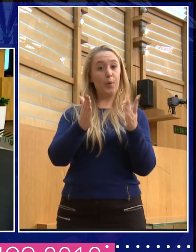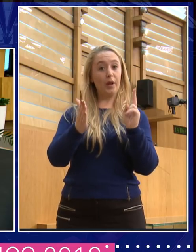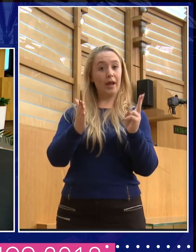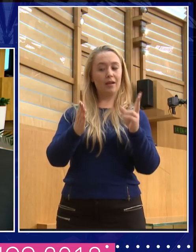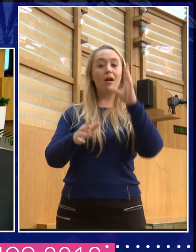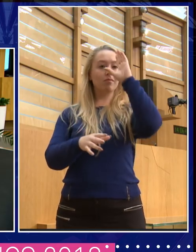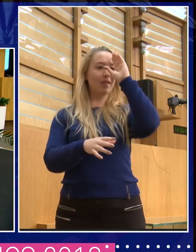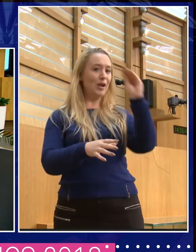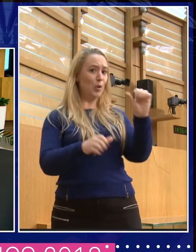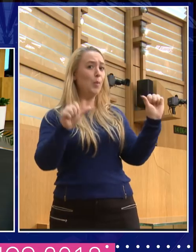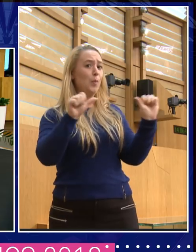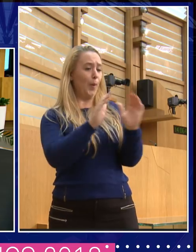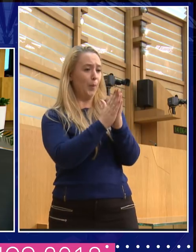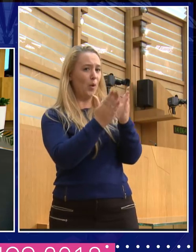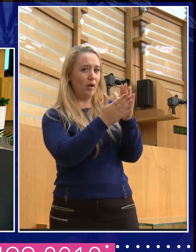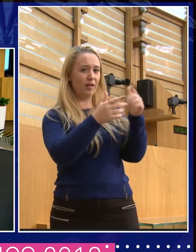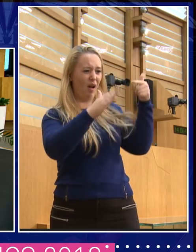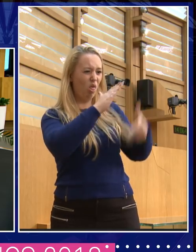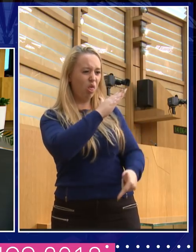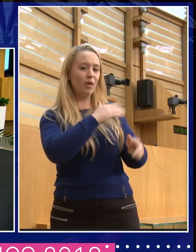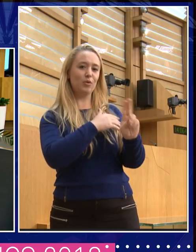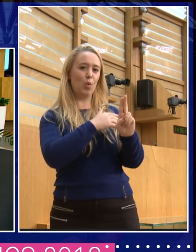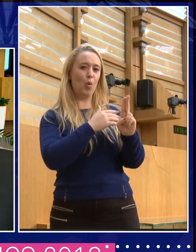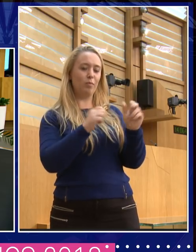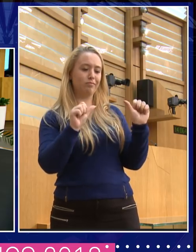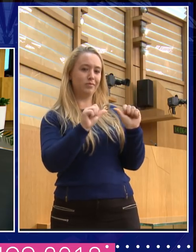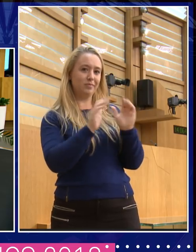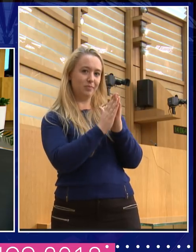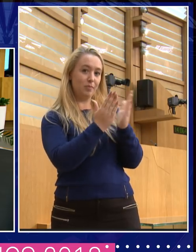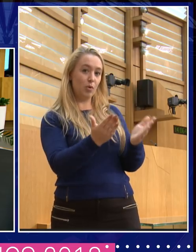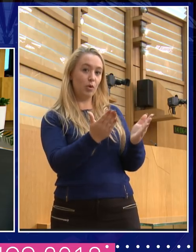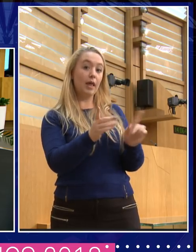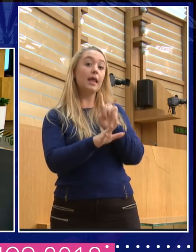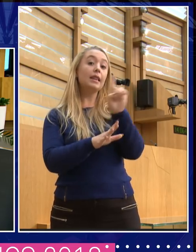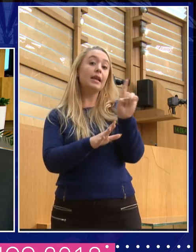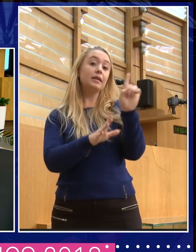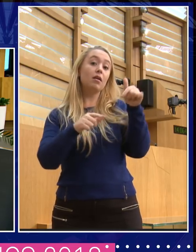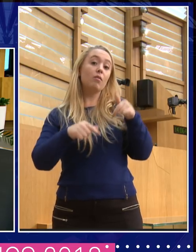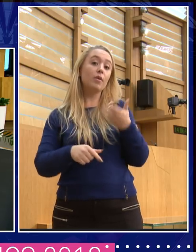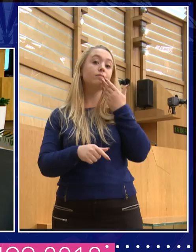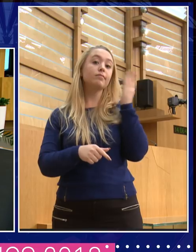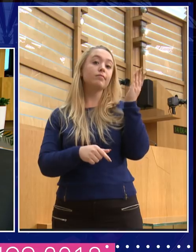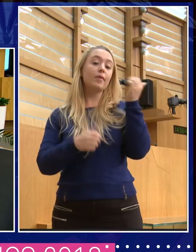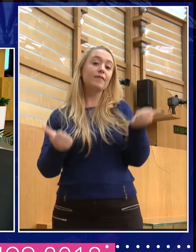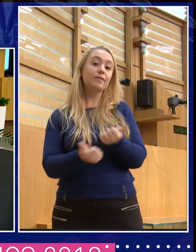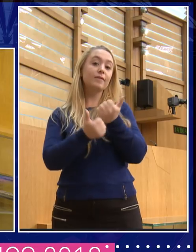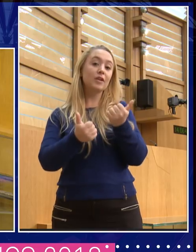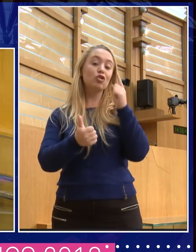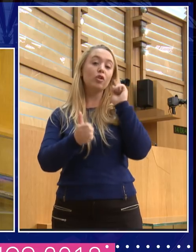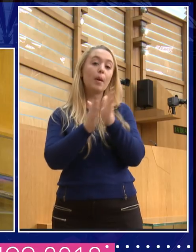Yes, indeed. Yes, I know. All right. And in fact, I think maybe you'll be signing copies afterwards. So, uh, just for information. Um, but the